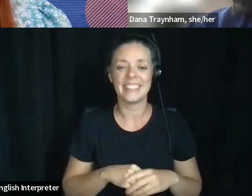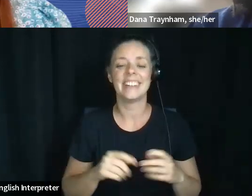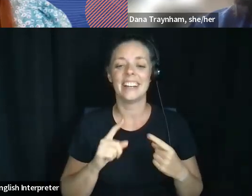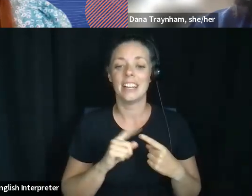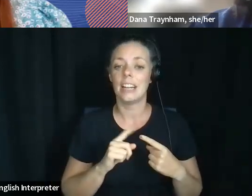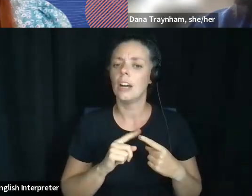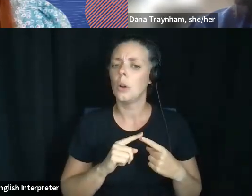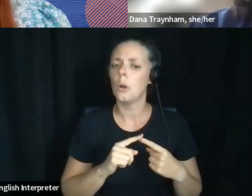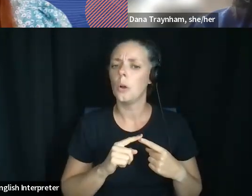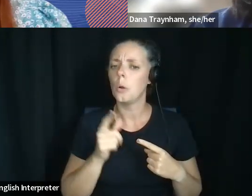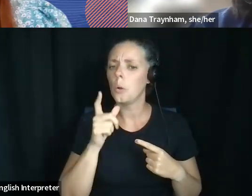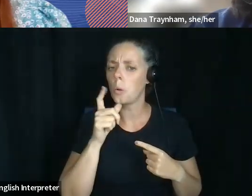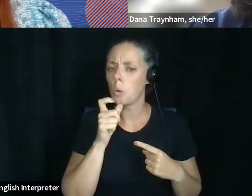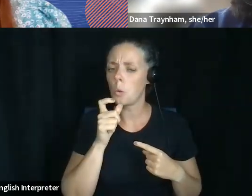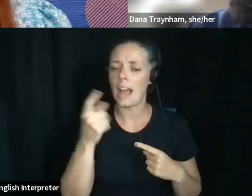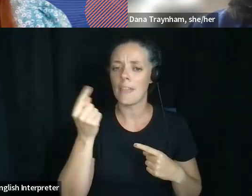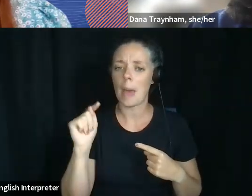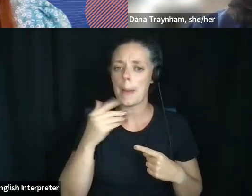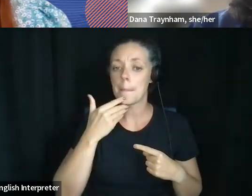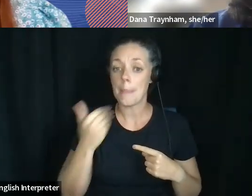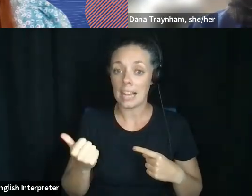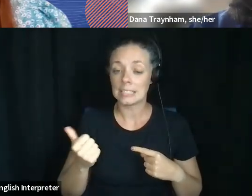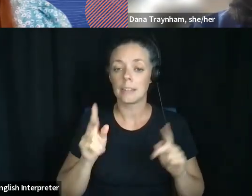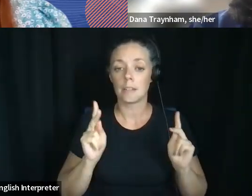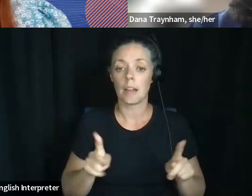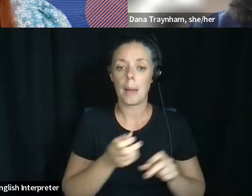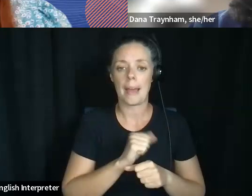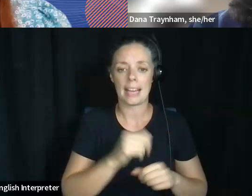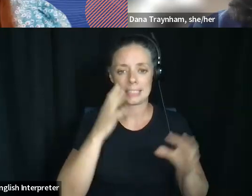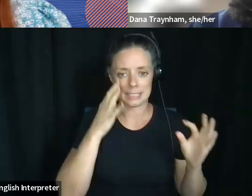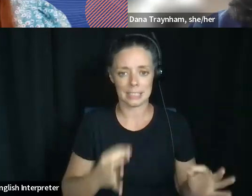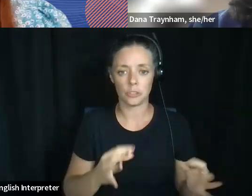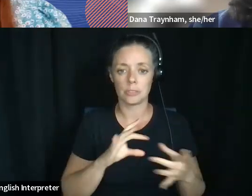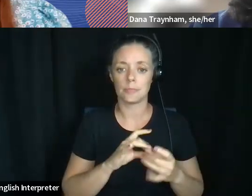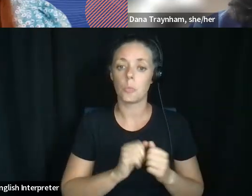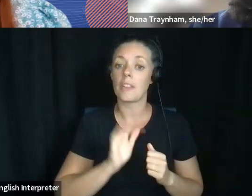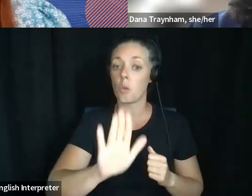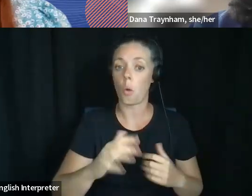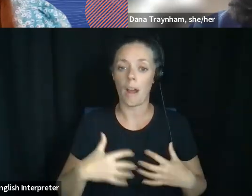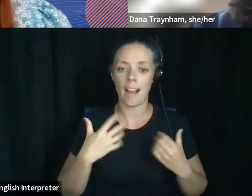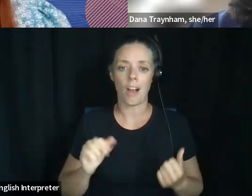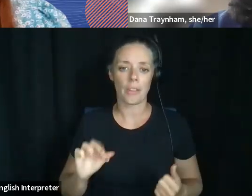Who is the best person to make decisions about your health care?